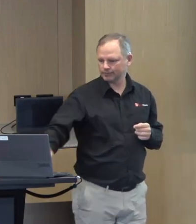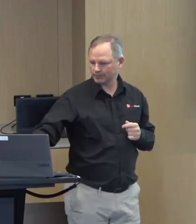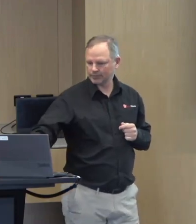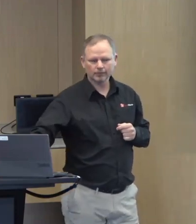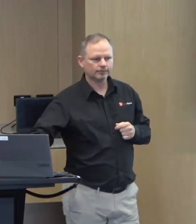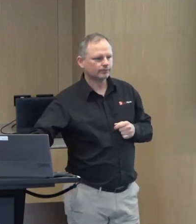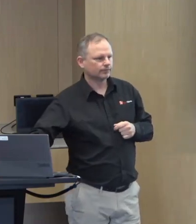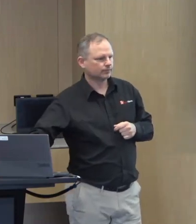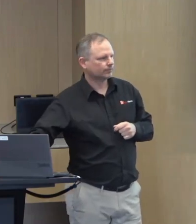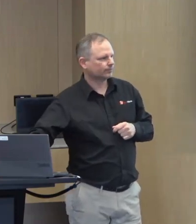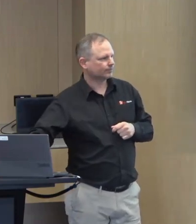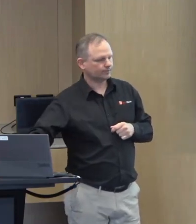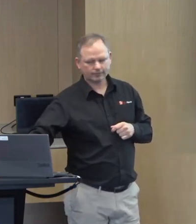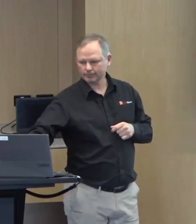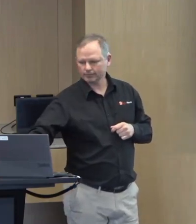people with lived experiences also.